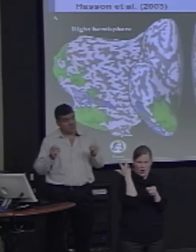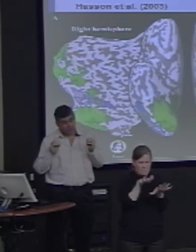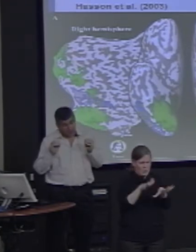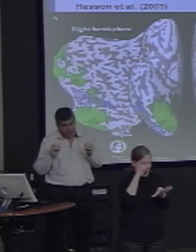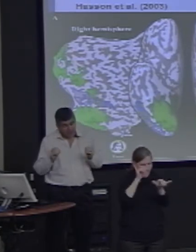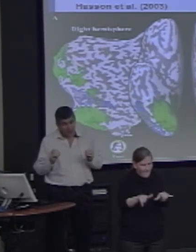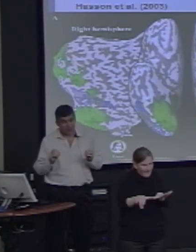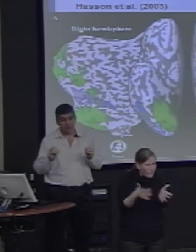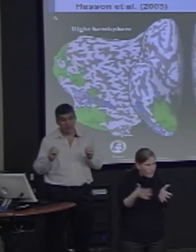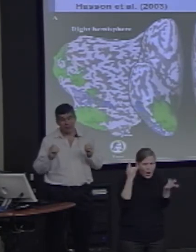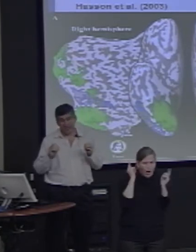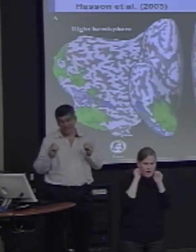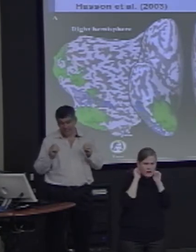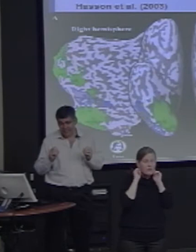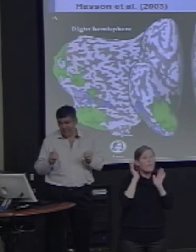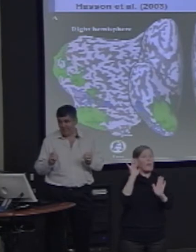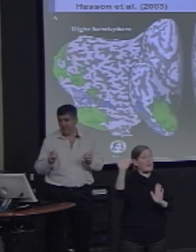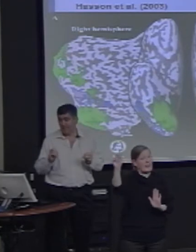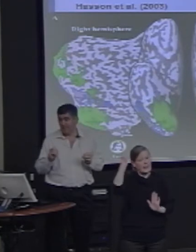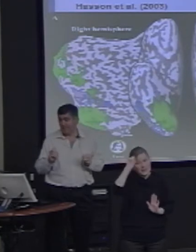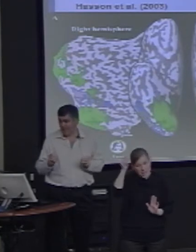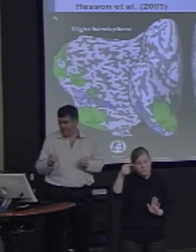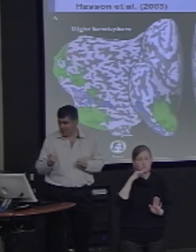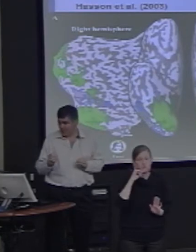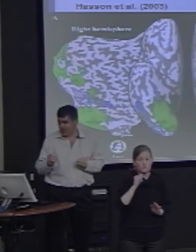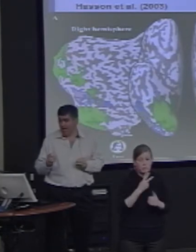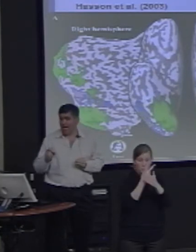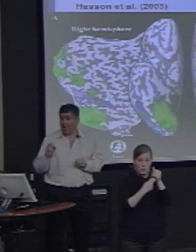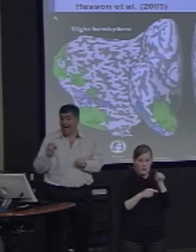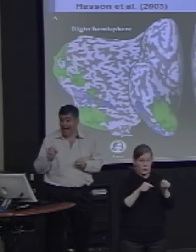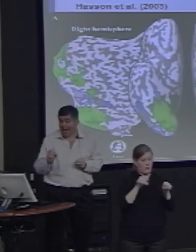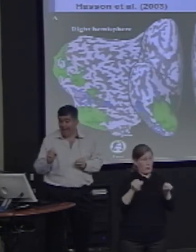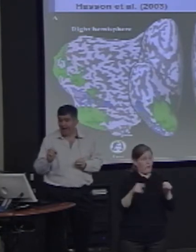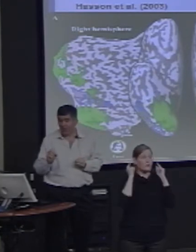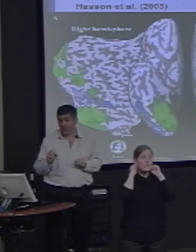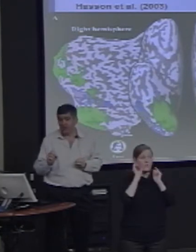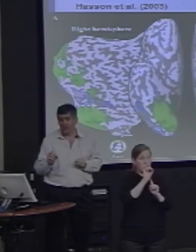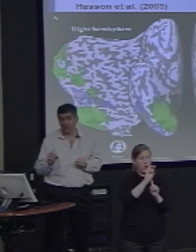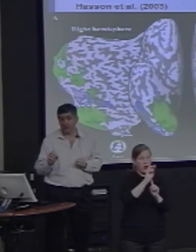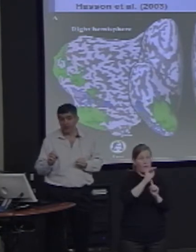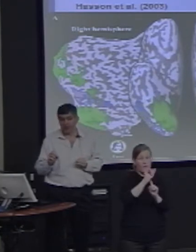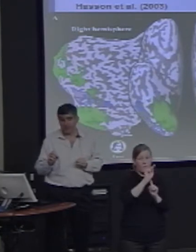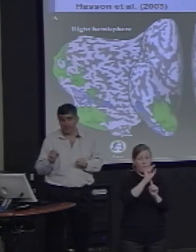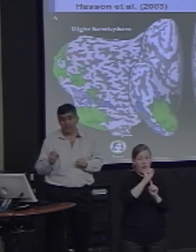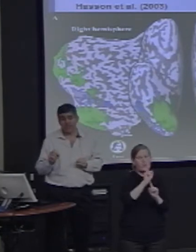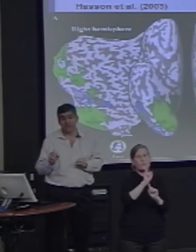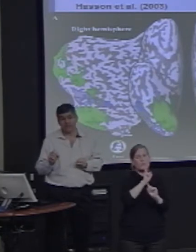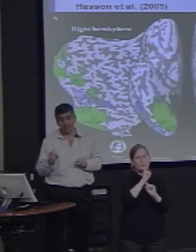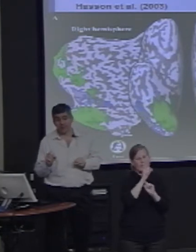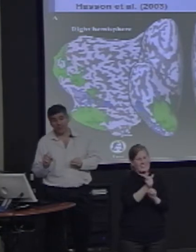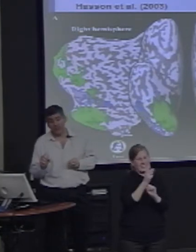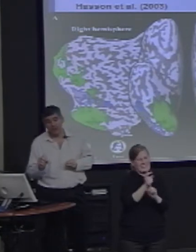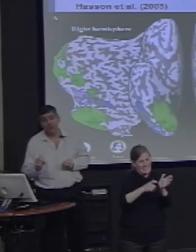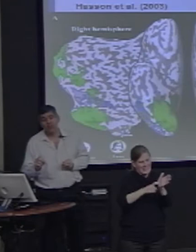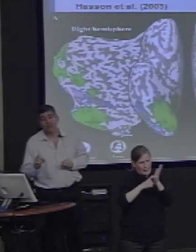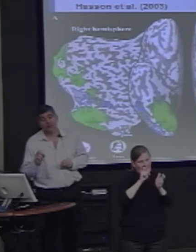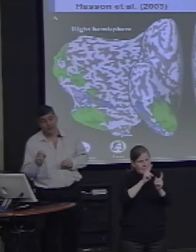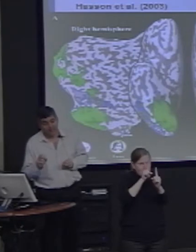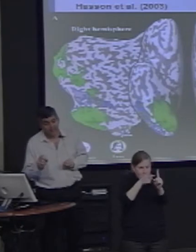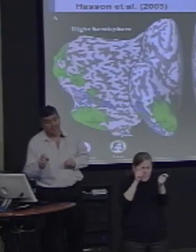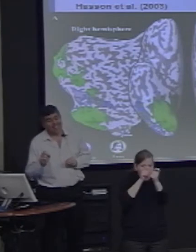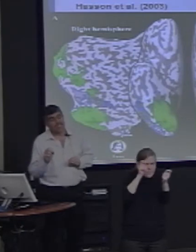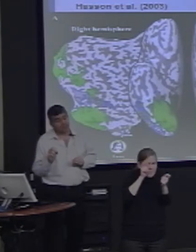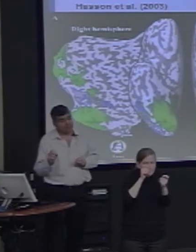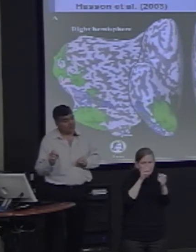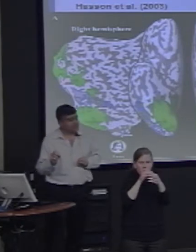place particular and extensive demands on high-acuity information from central vision, to